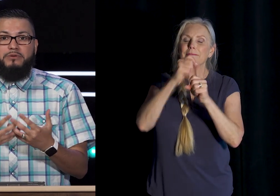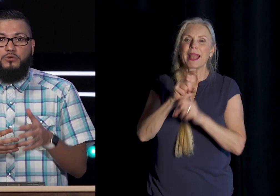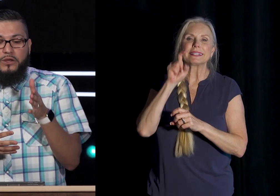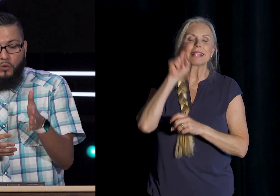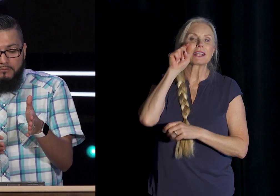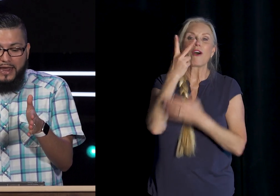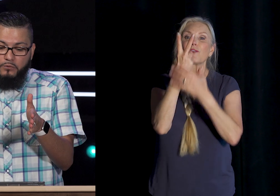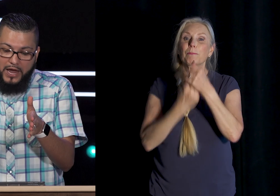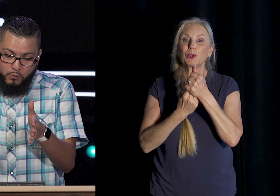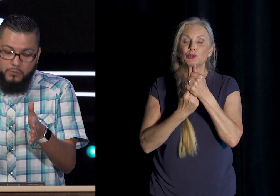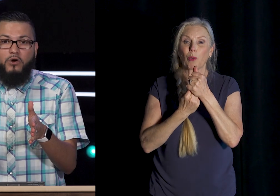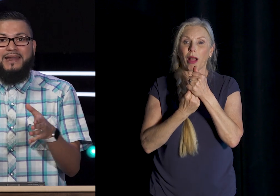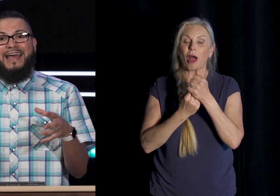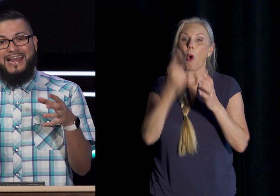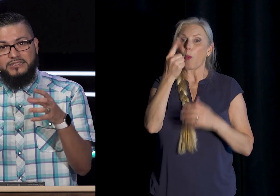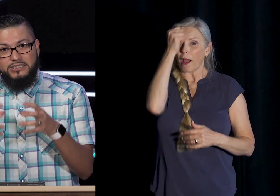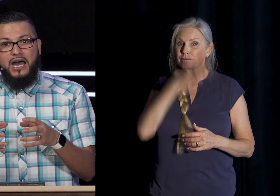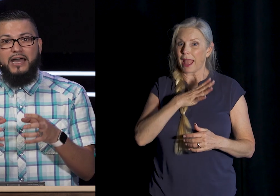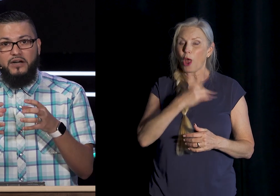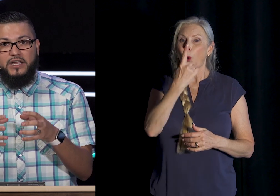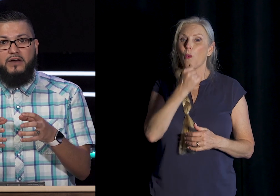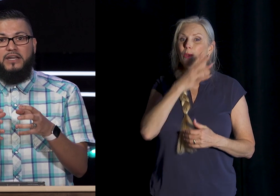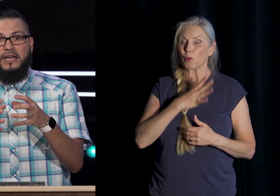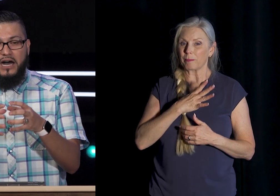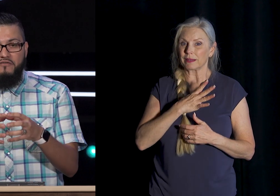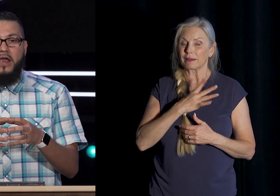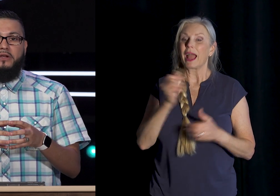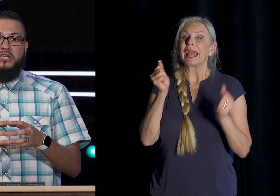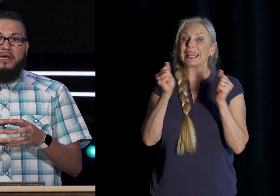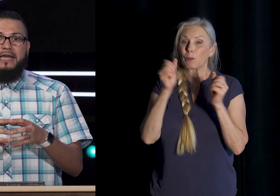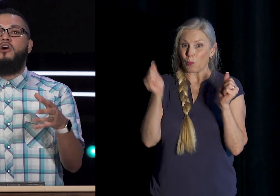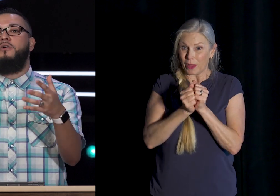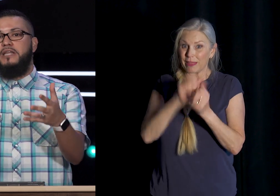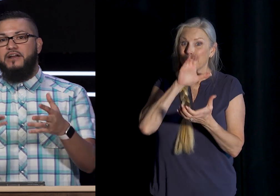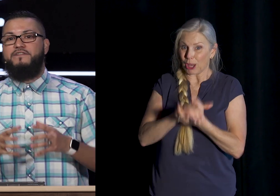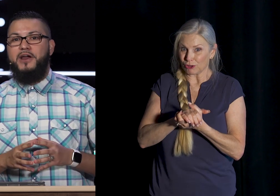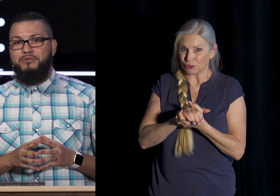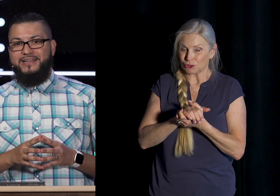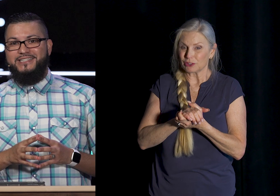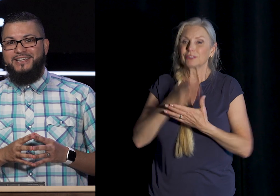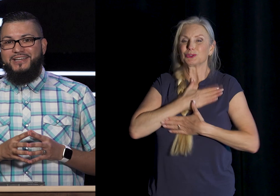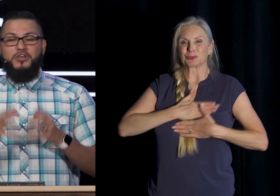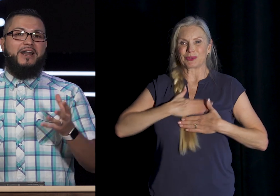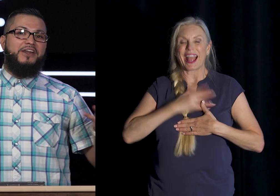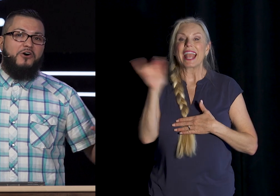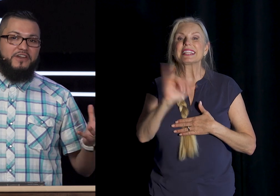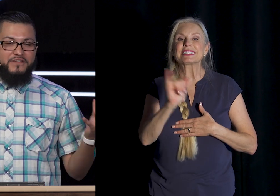Between one man And one woman Inside of the Covenant of marriage It's almost like A fireplace You and I know That a